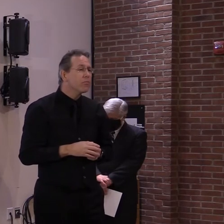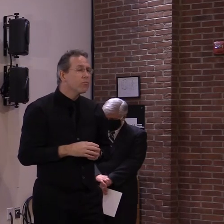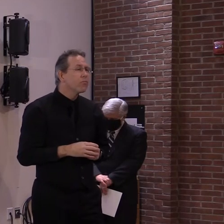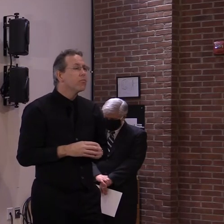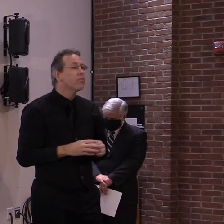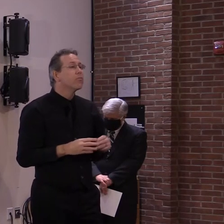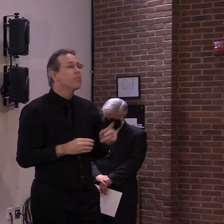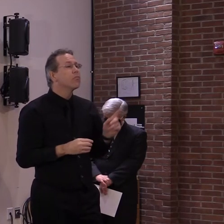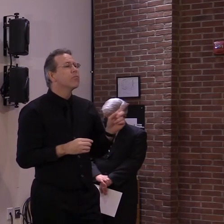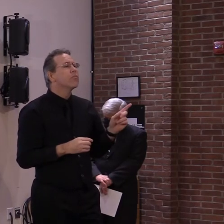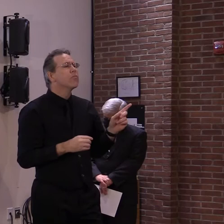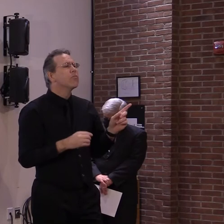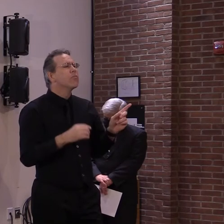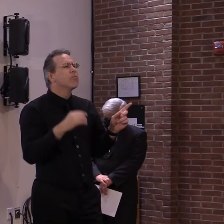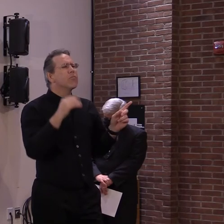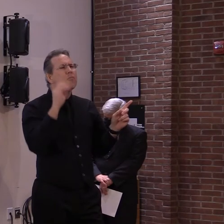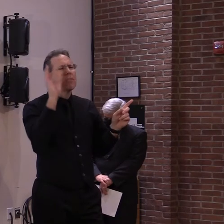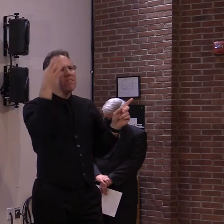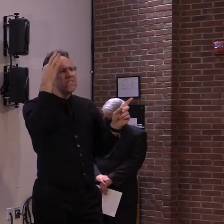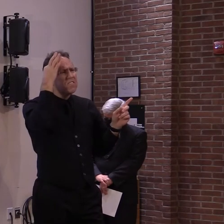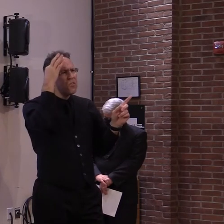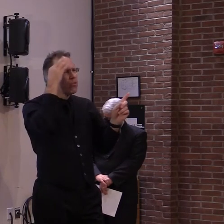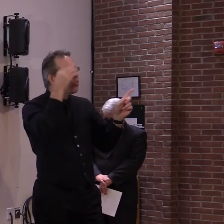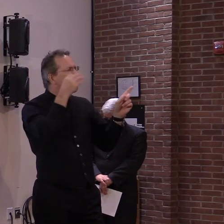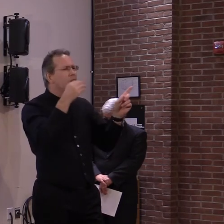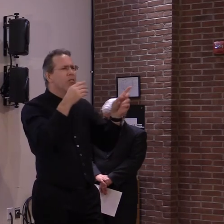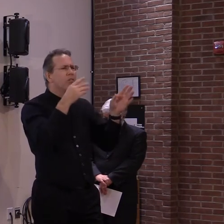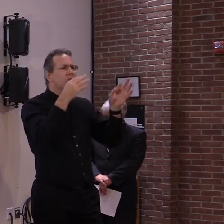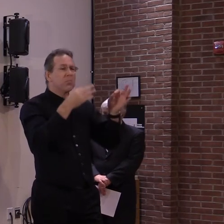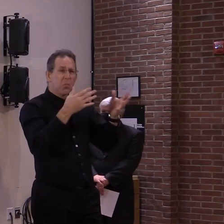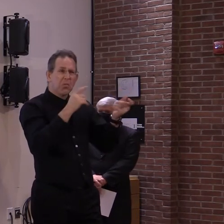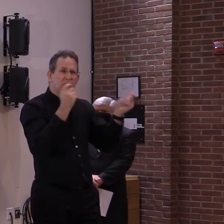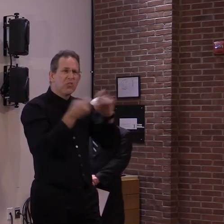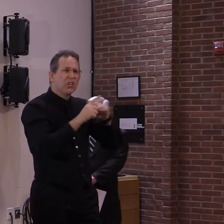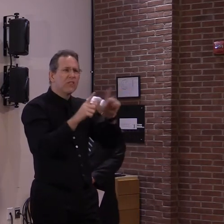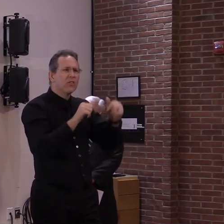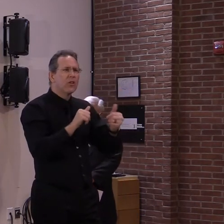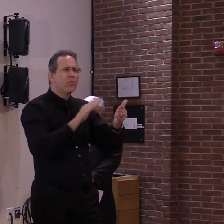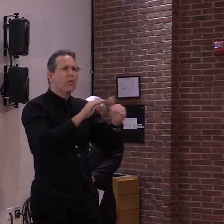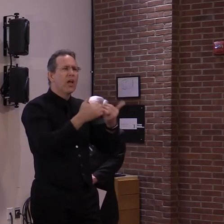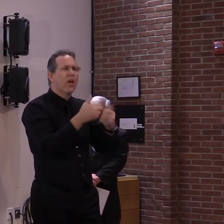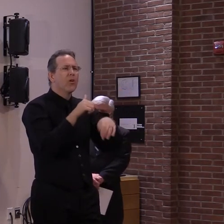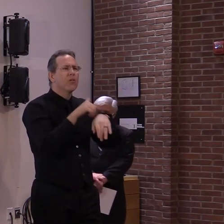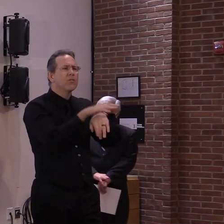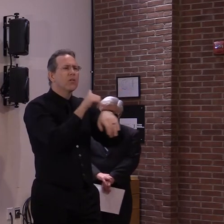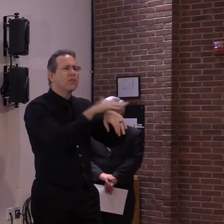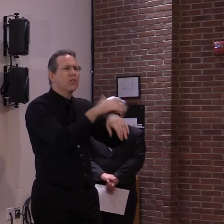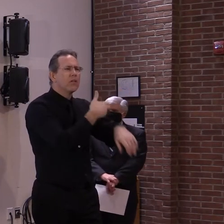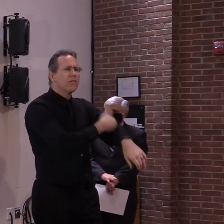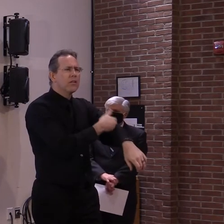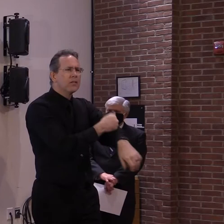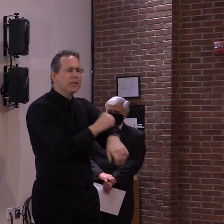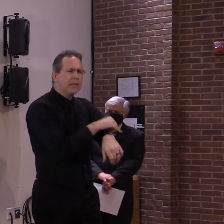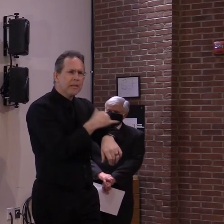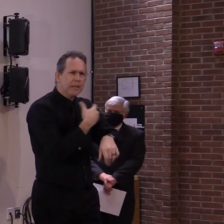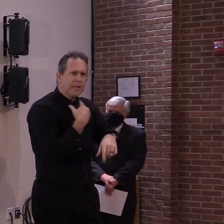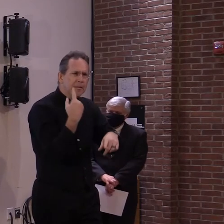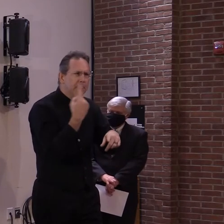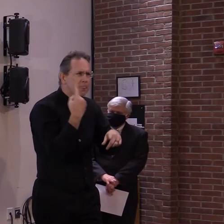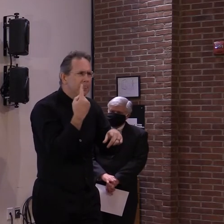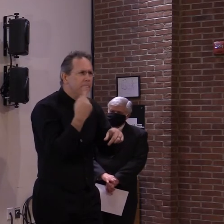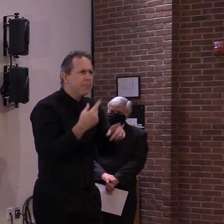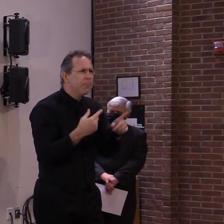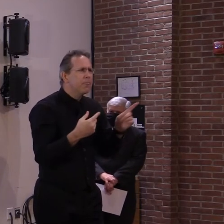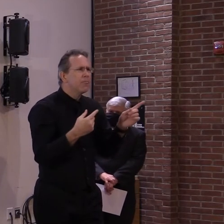to the level of, to the rate at which a given state is, uh, is inoculating its people. Now, our